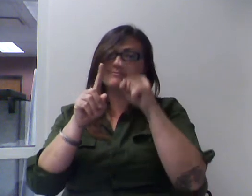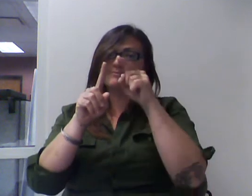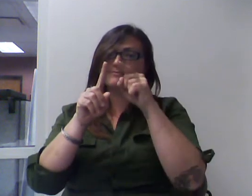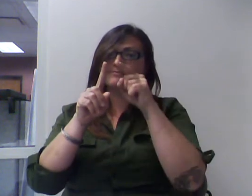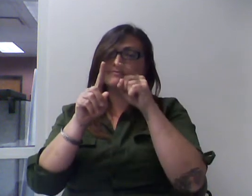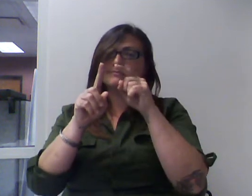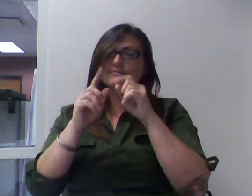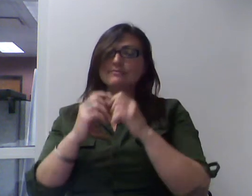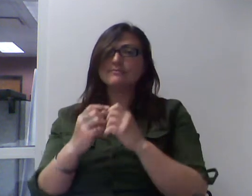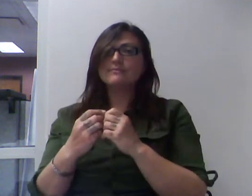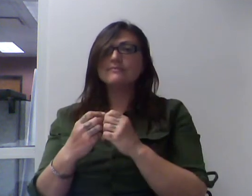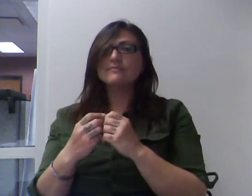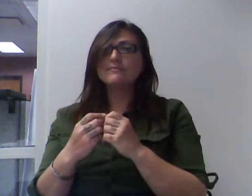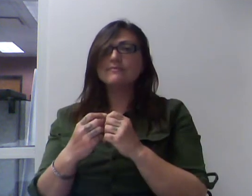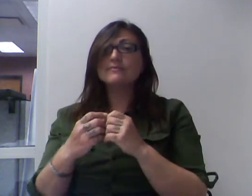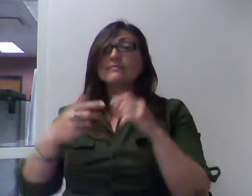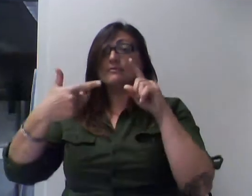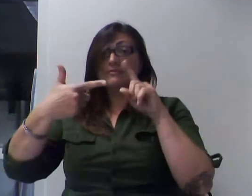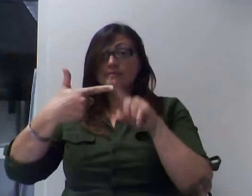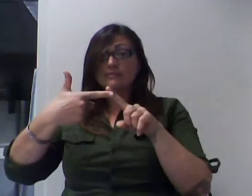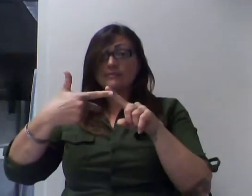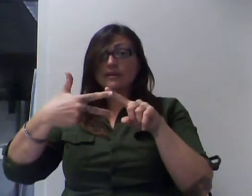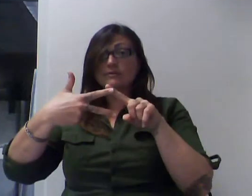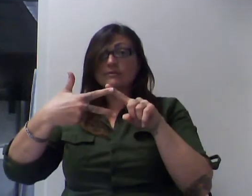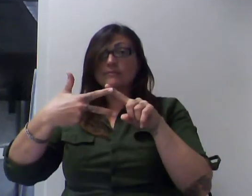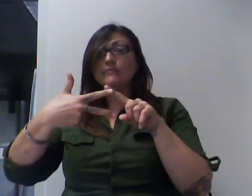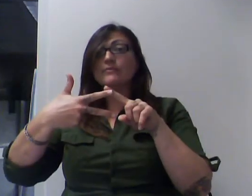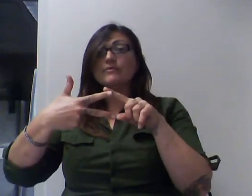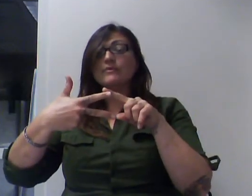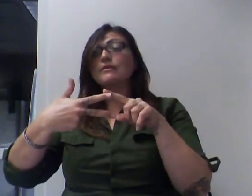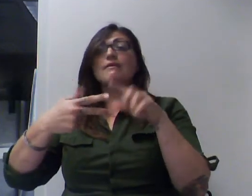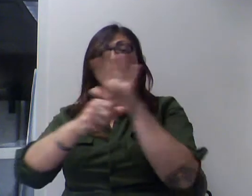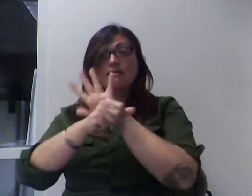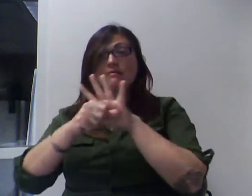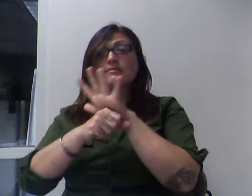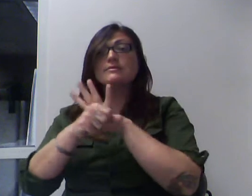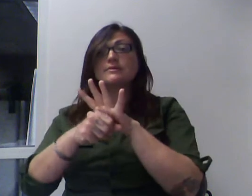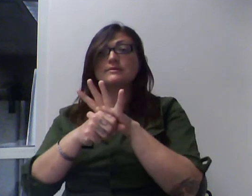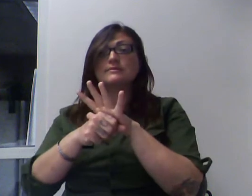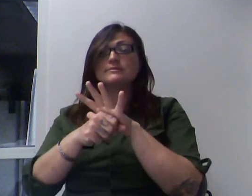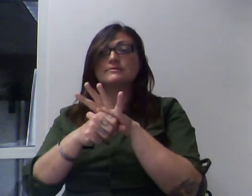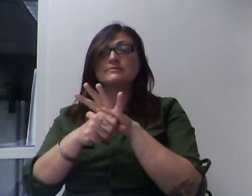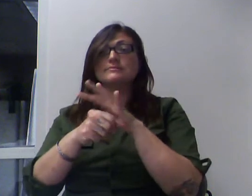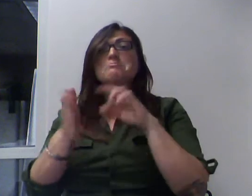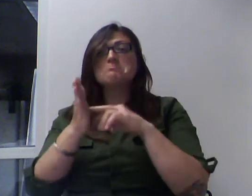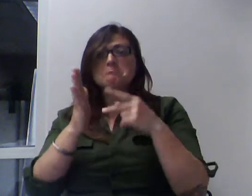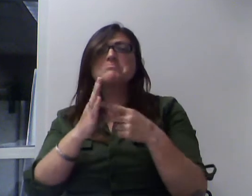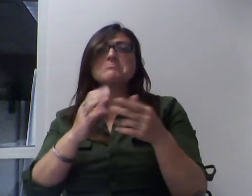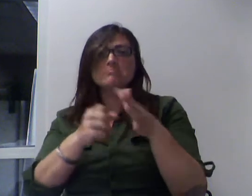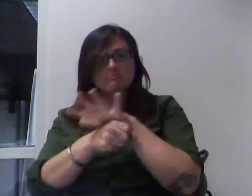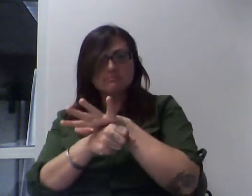When we look at area, we're talking about covering. And let's take the rectangle again.